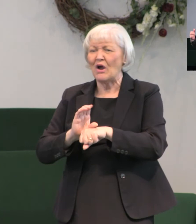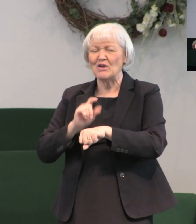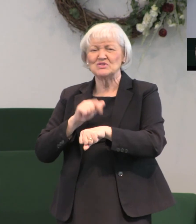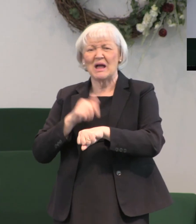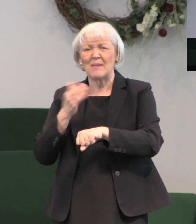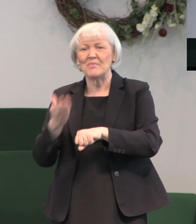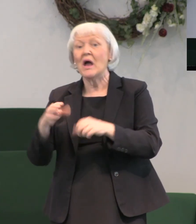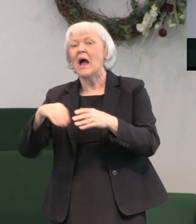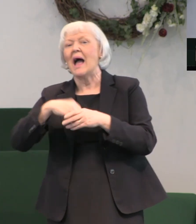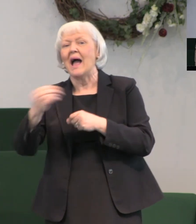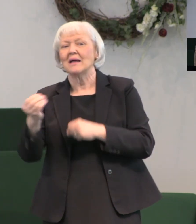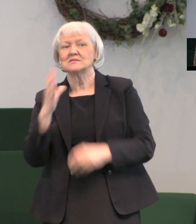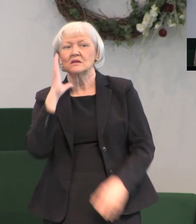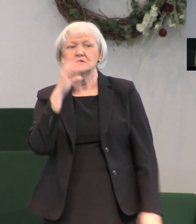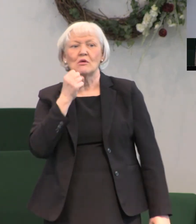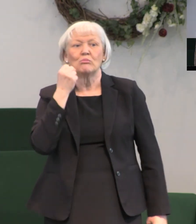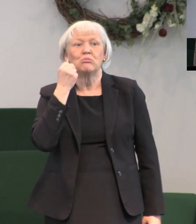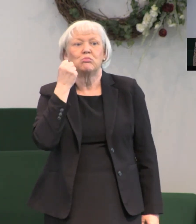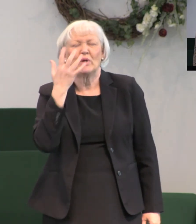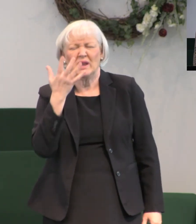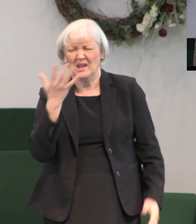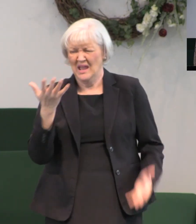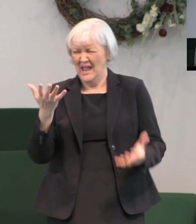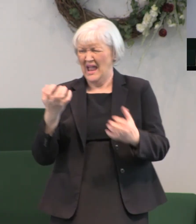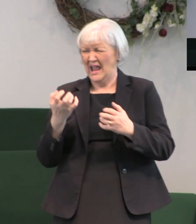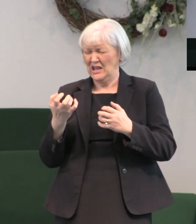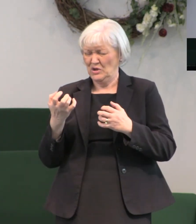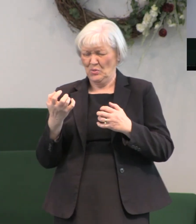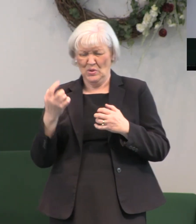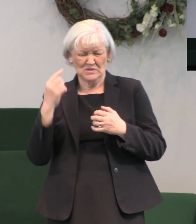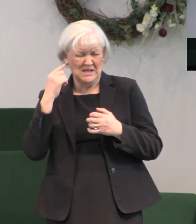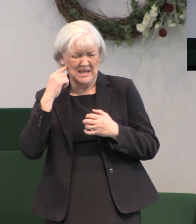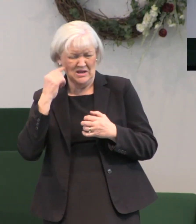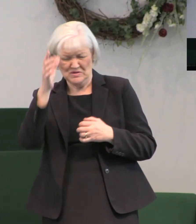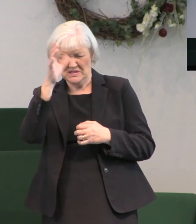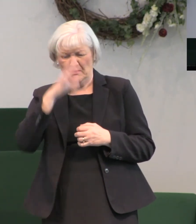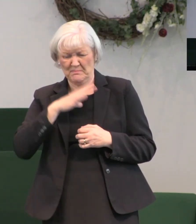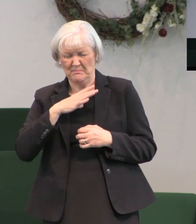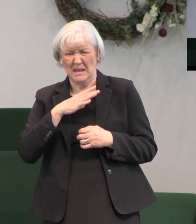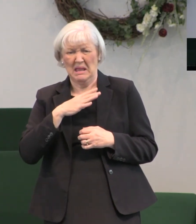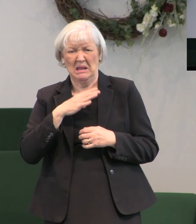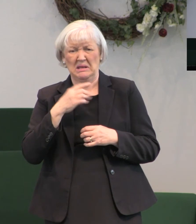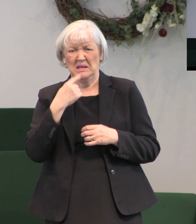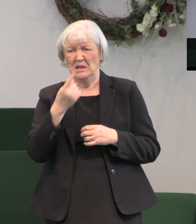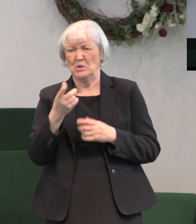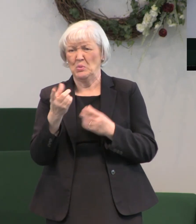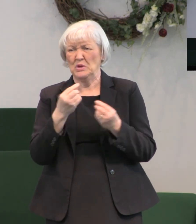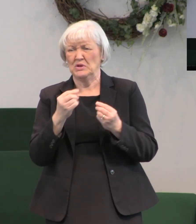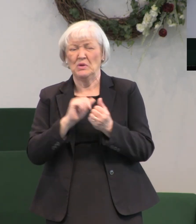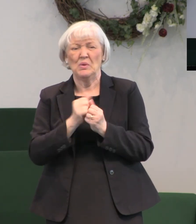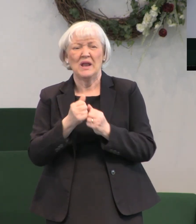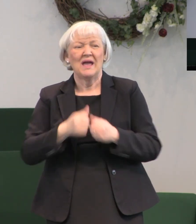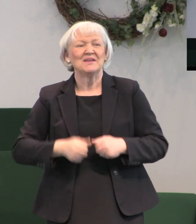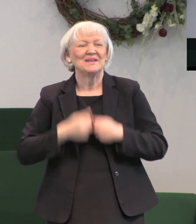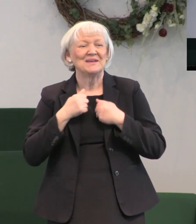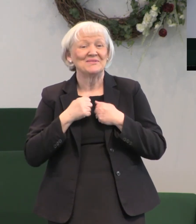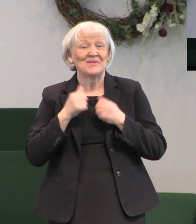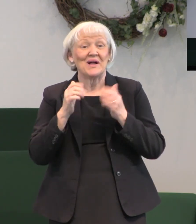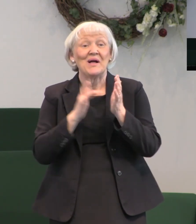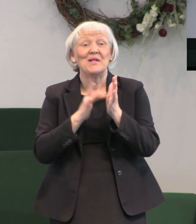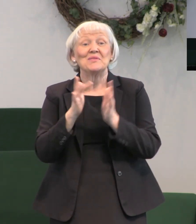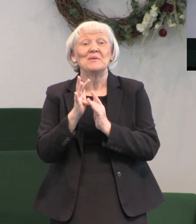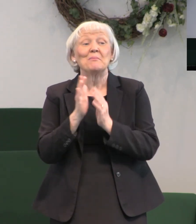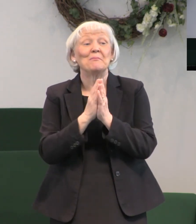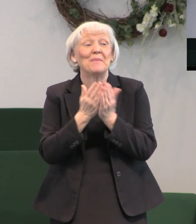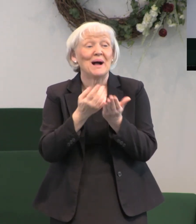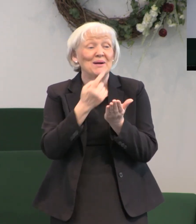it's so pretty outside and listen to some fellow get up there and tell you what to do and how to live well because the Bible says that's what God has